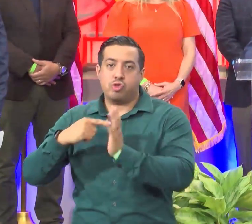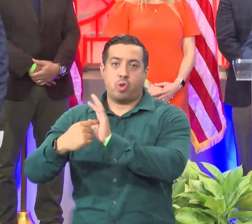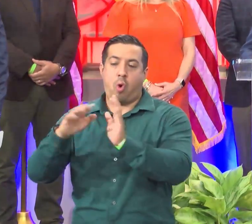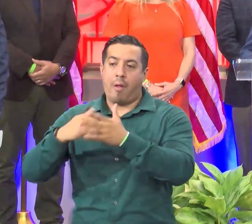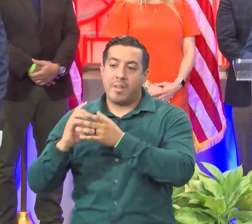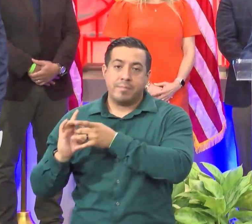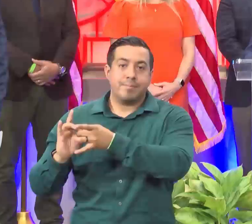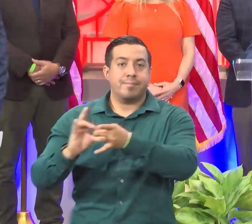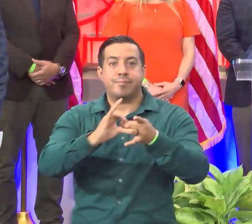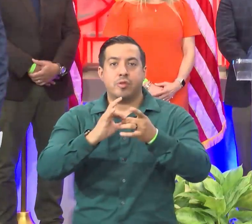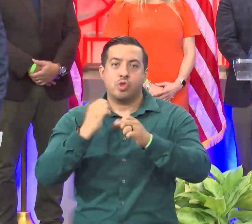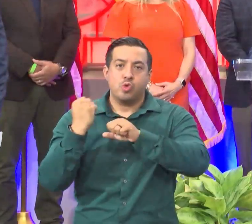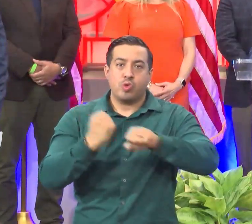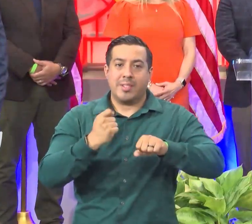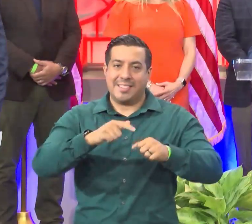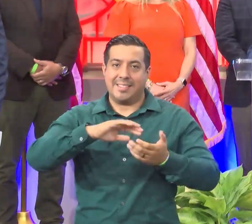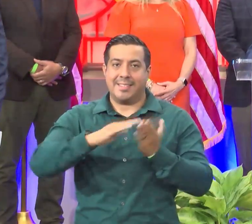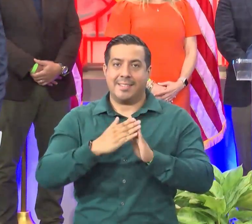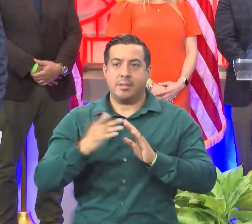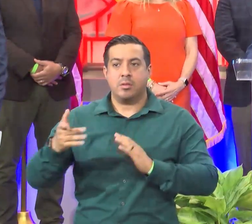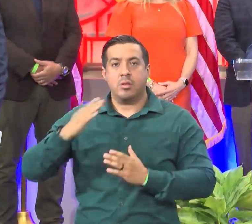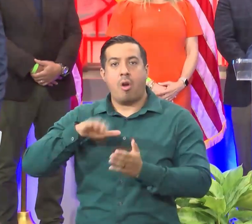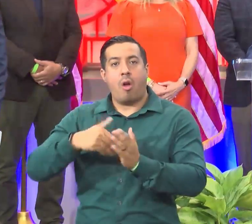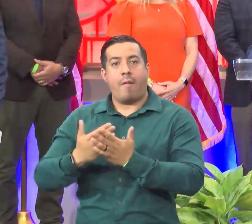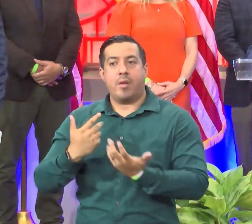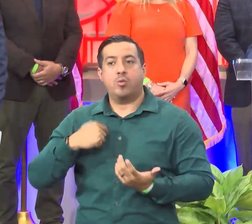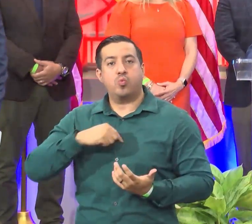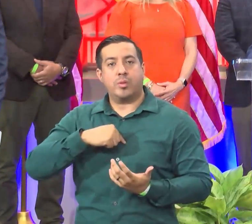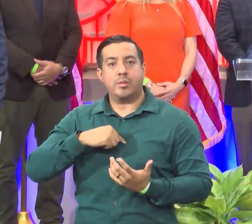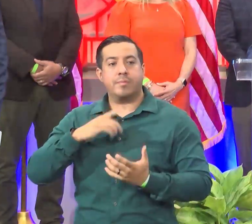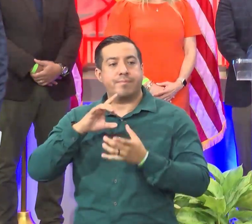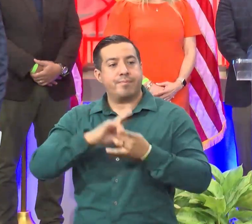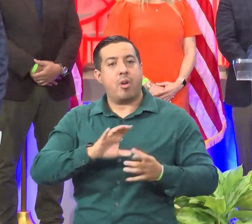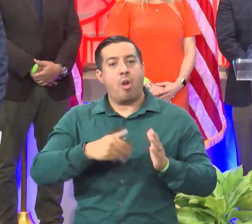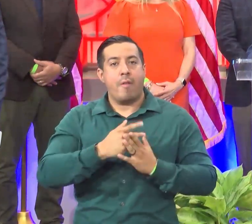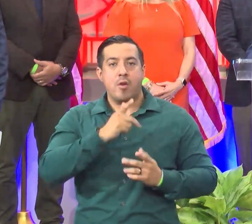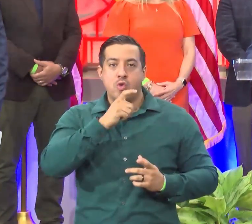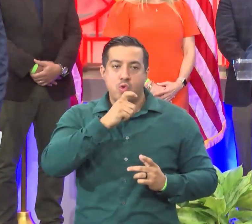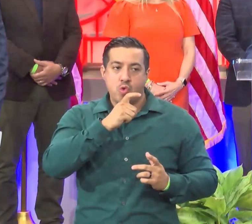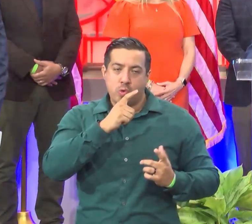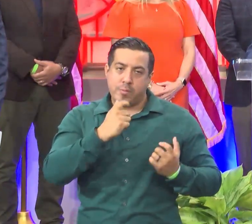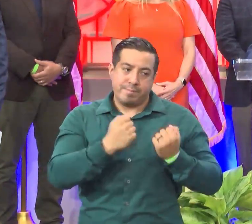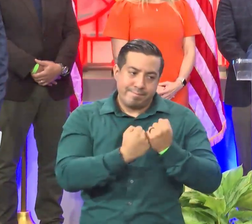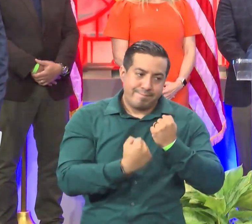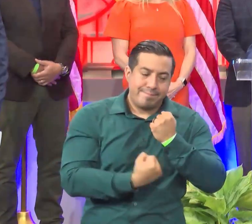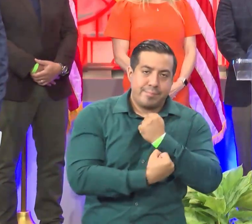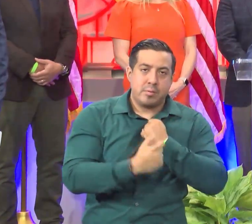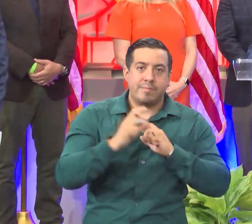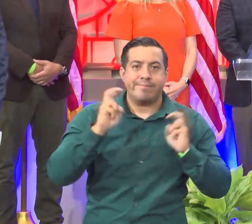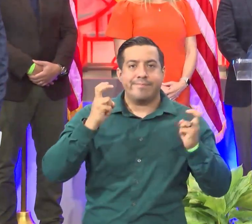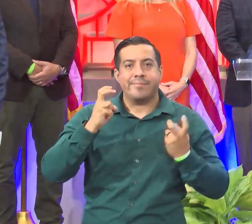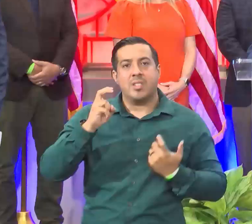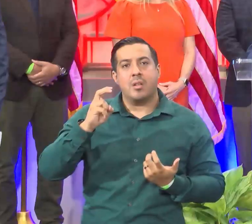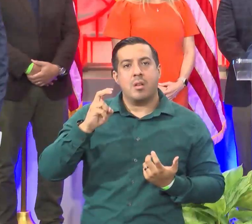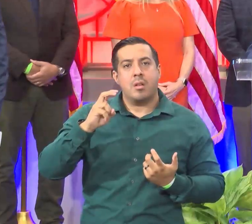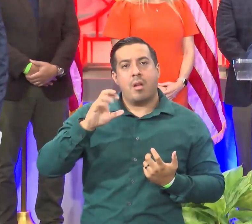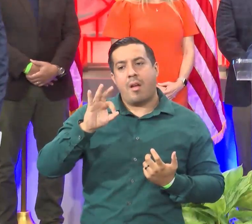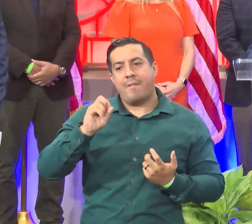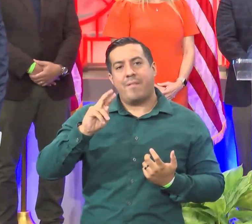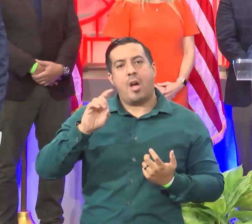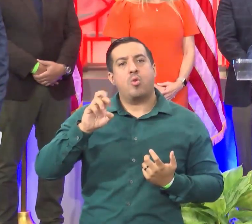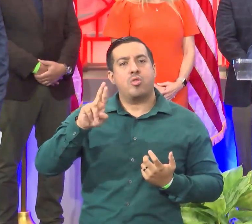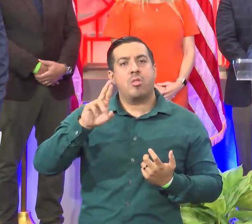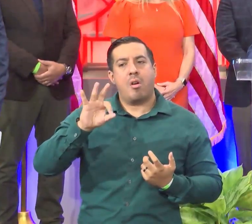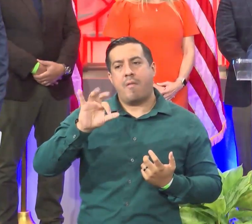city and one that celebrates the ideas of our founding fathers. We will honor veterans and active military